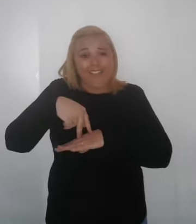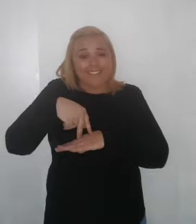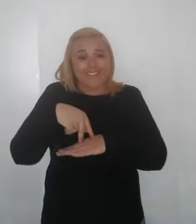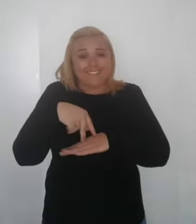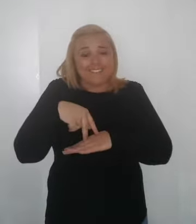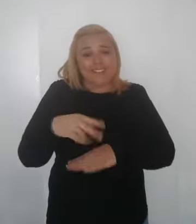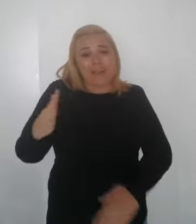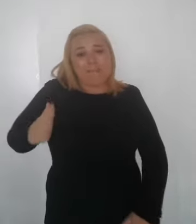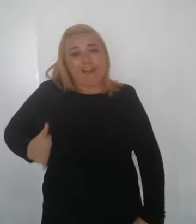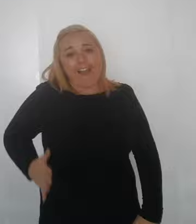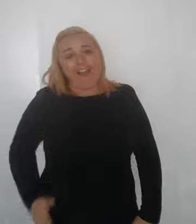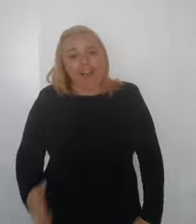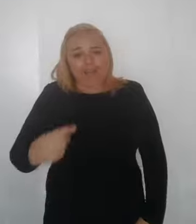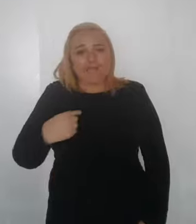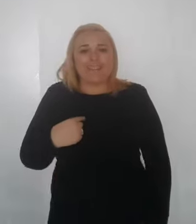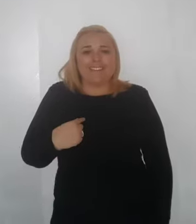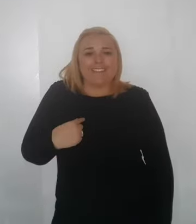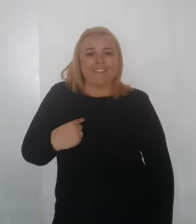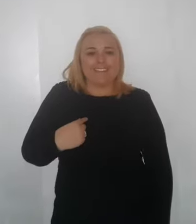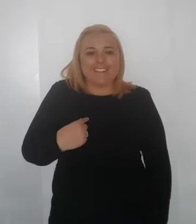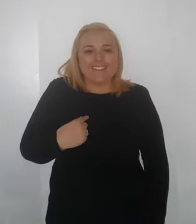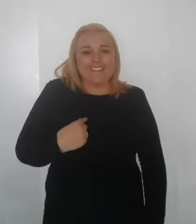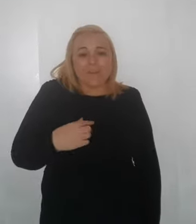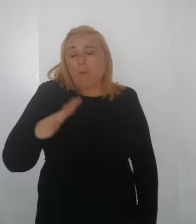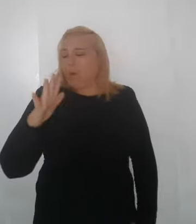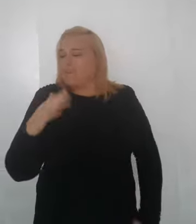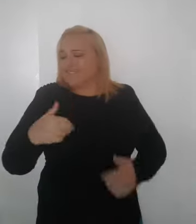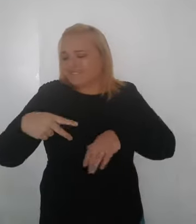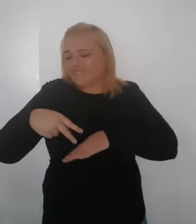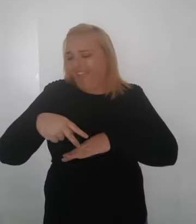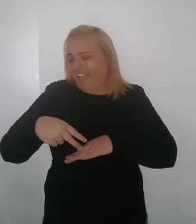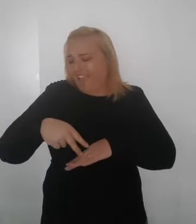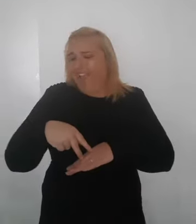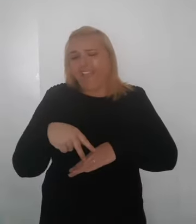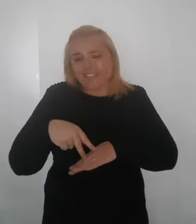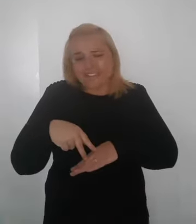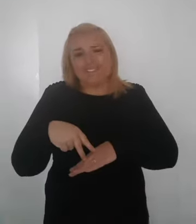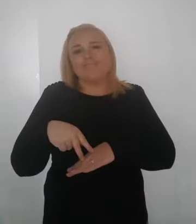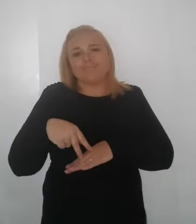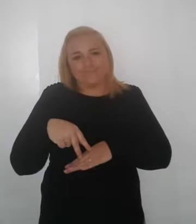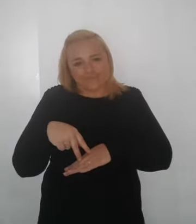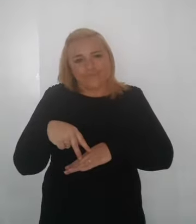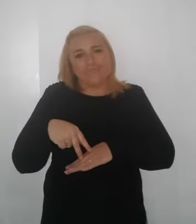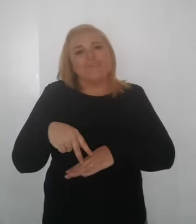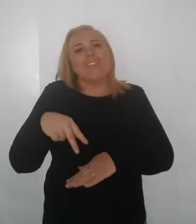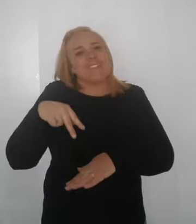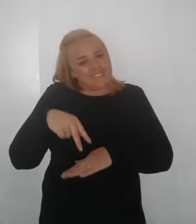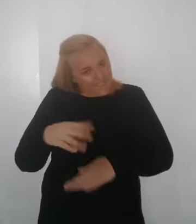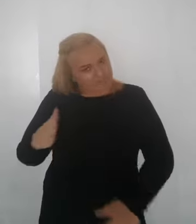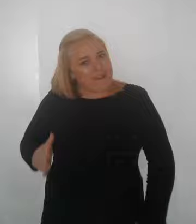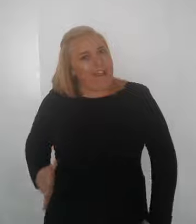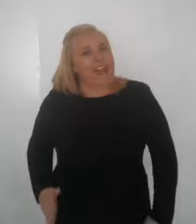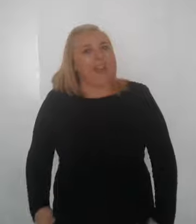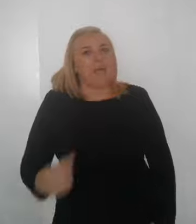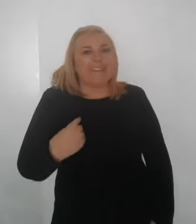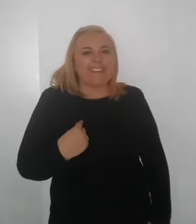by me, oh stand, stand by me.